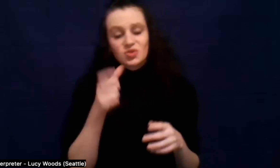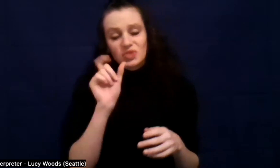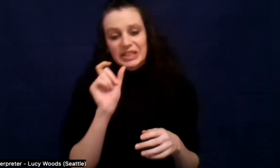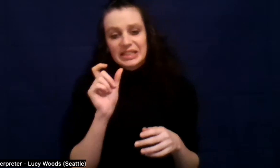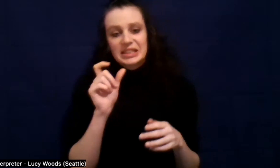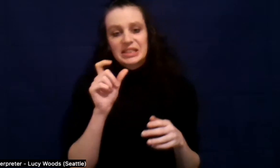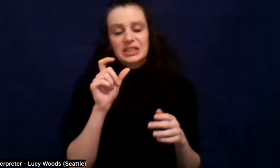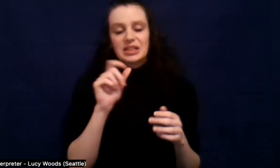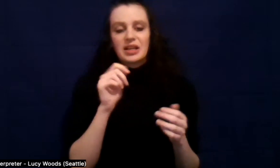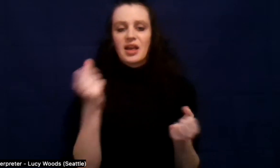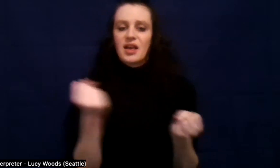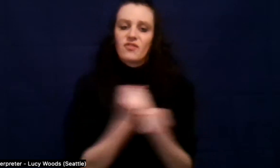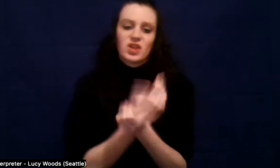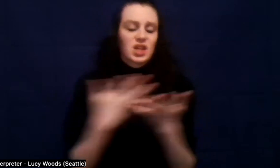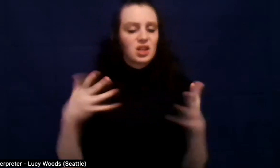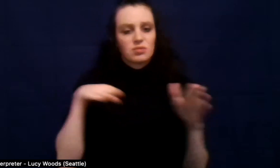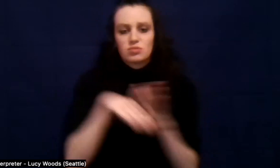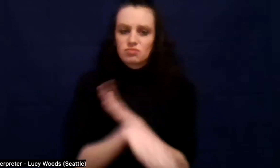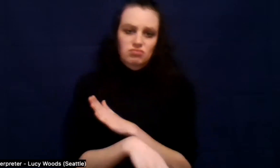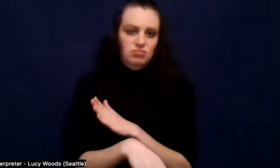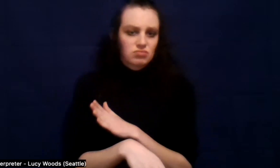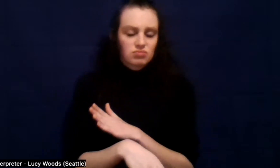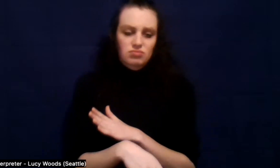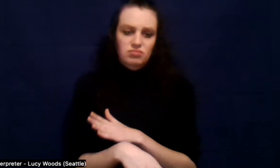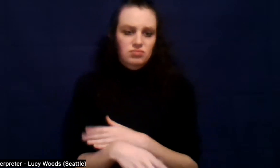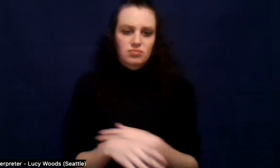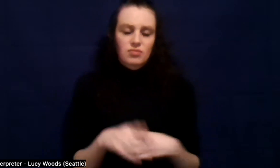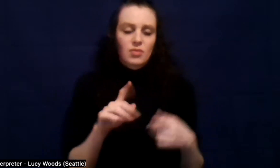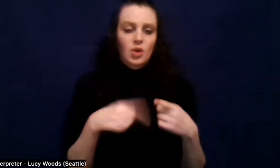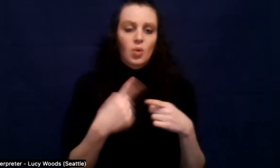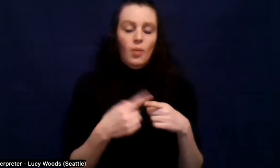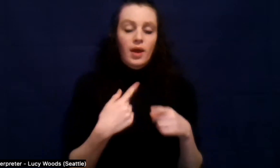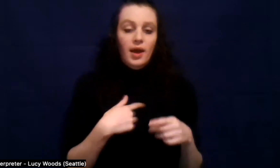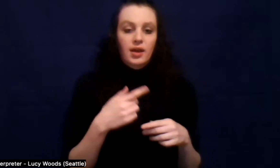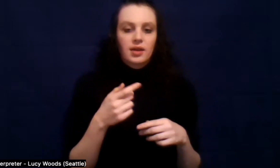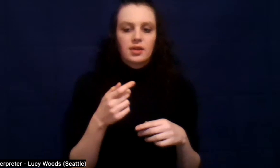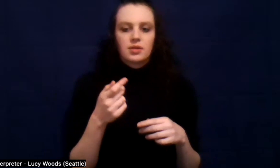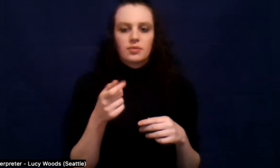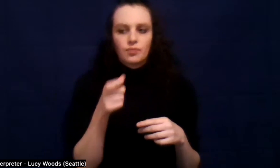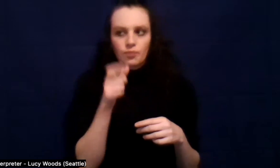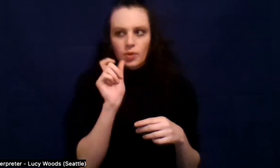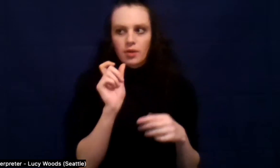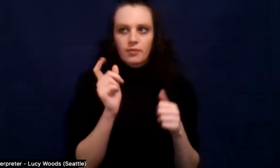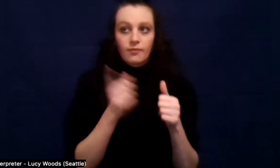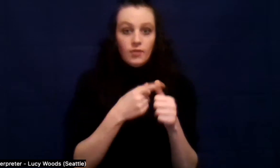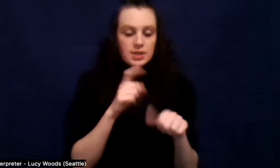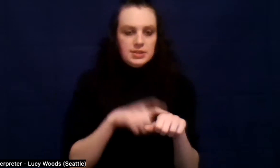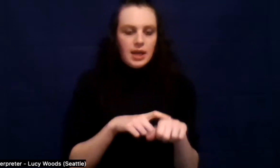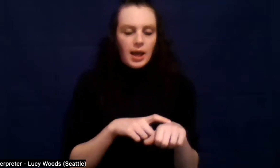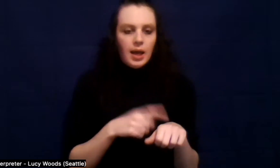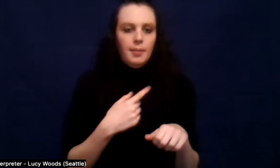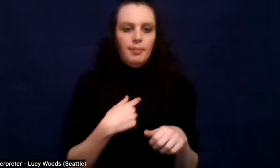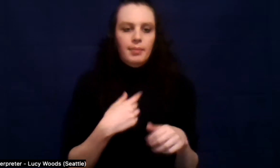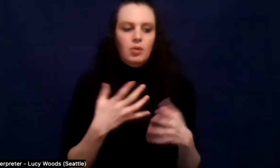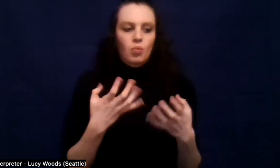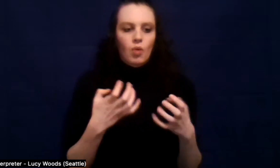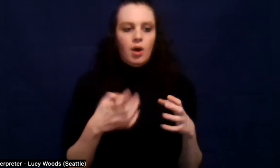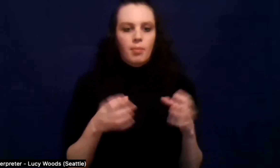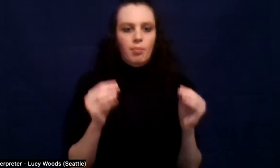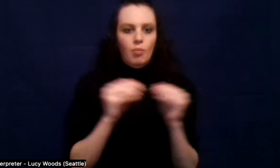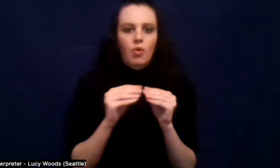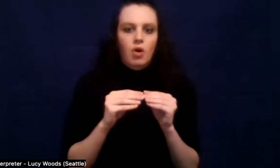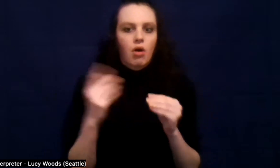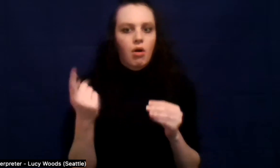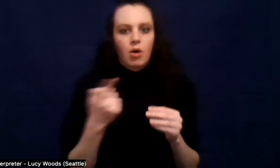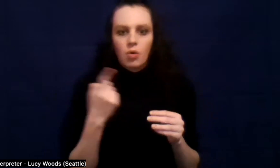Um, because once I had one sip, like I couldn't get enough of it. Um, I was a binge drinker and, um,